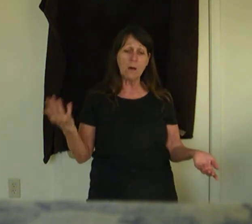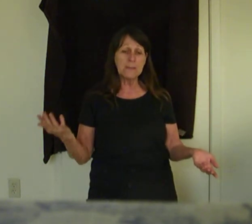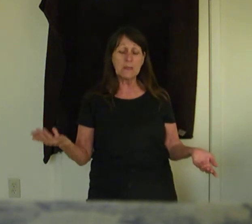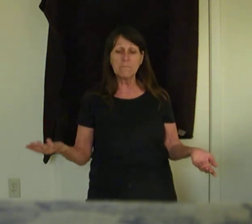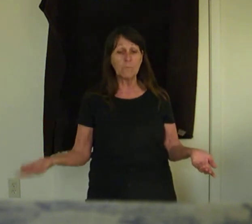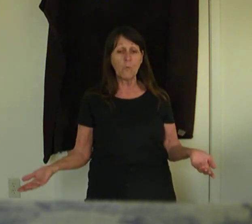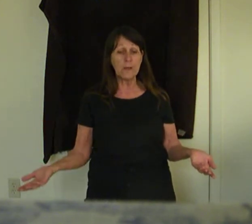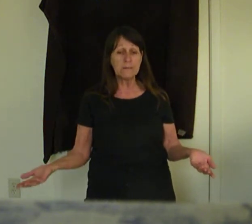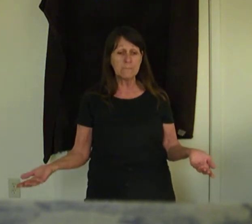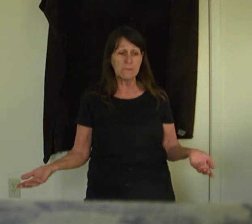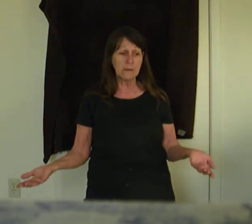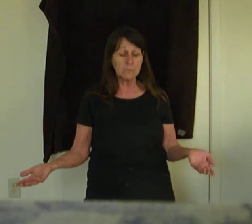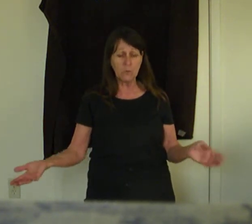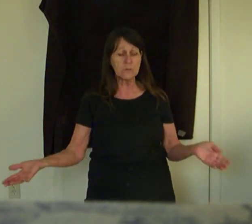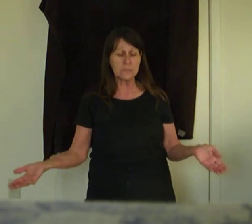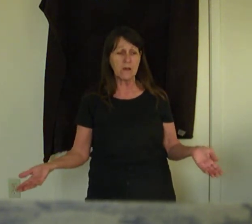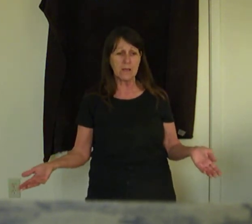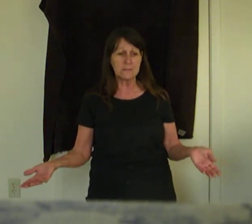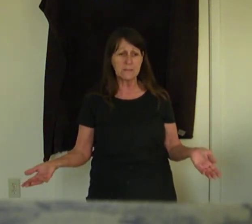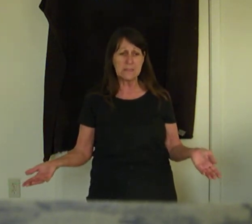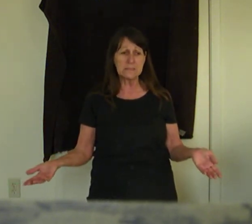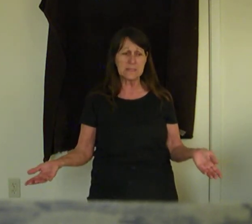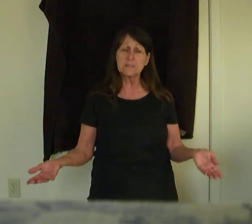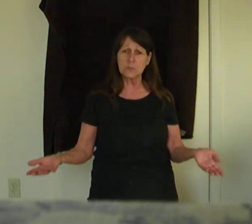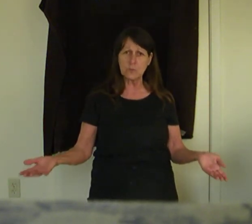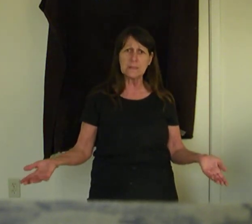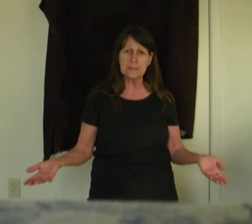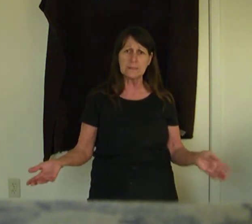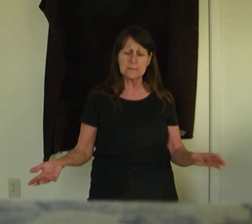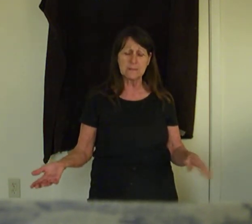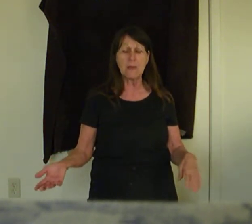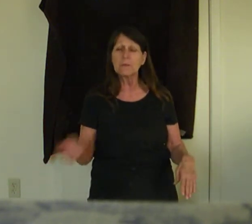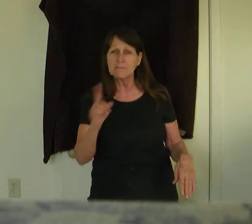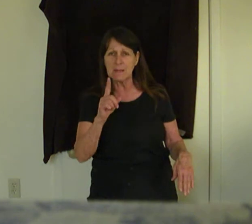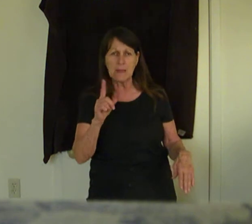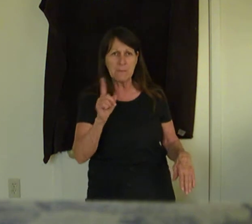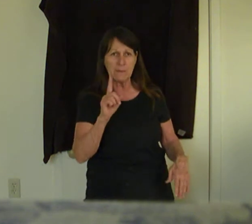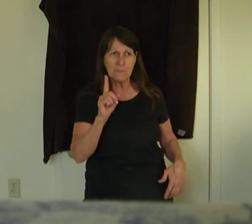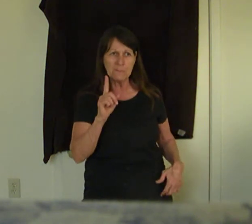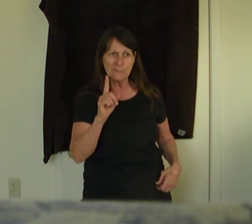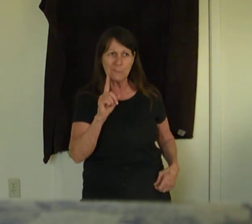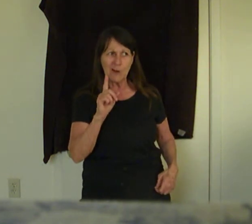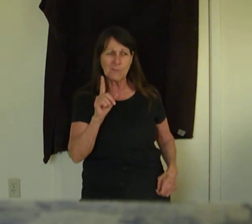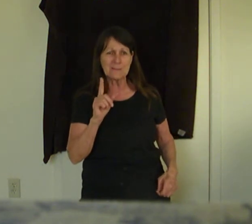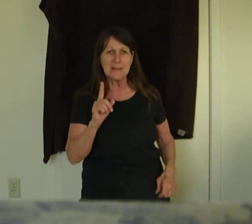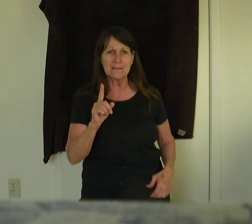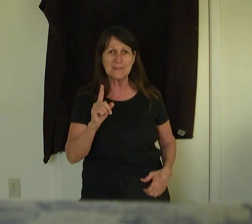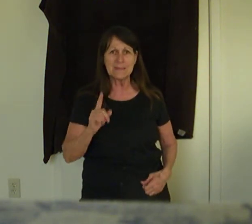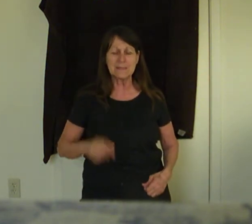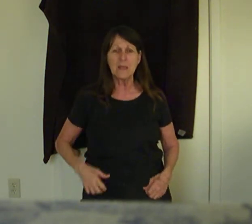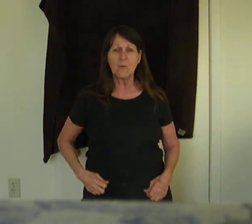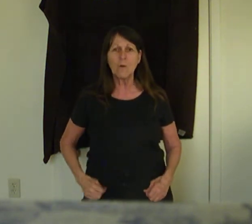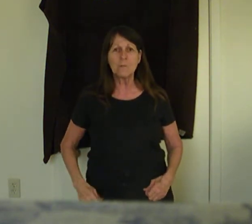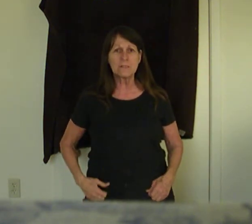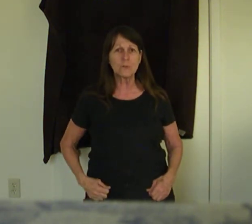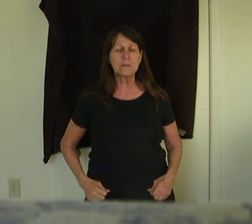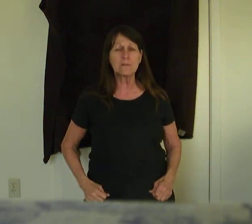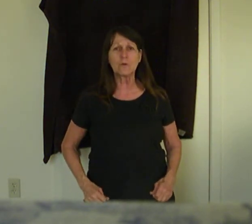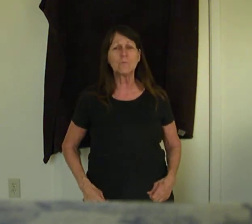become void? Of course not. It's strengthened. And I believe that. may be wrong about that. I think it's Romans 3.31.